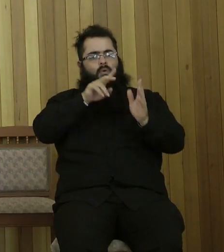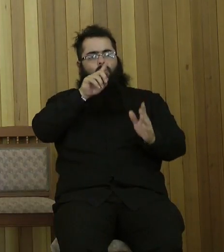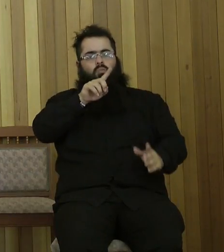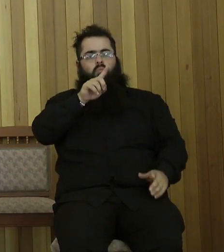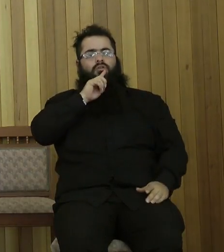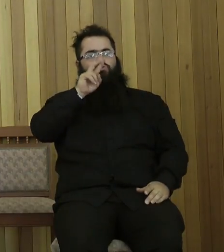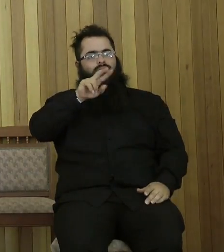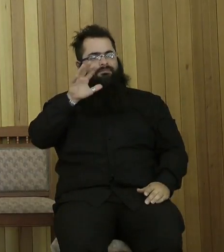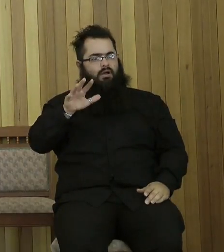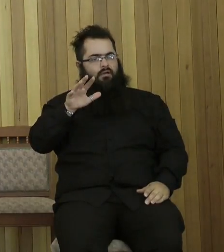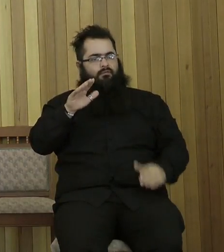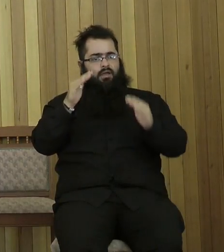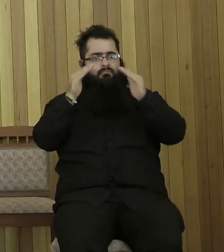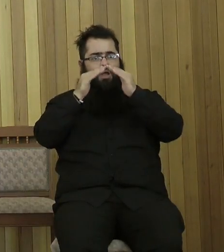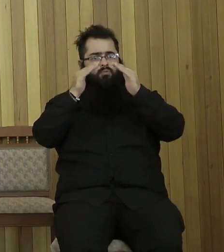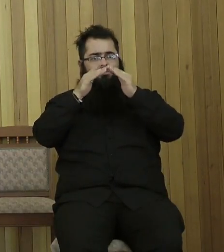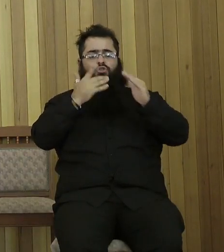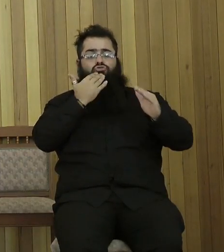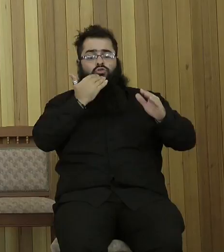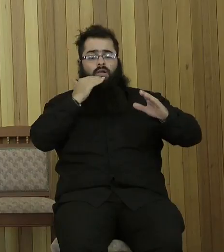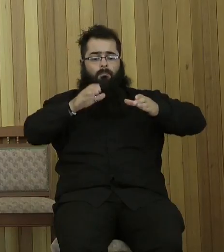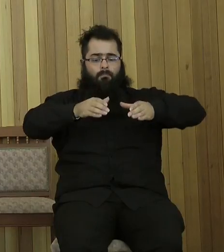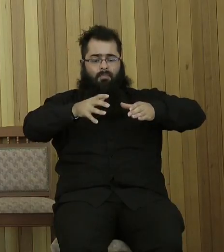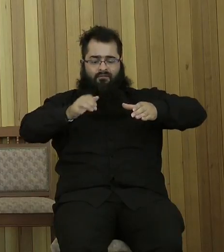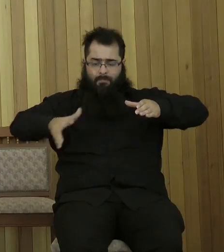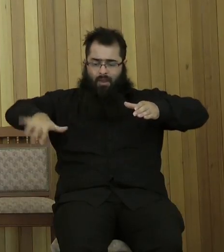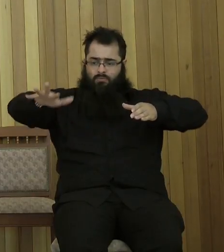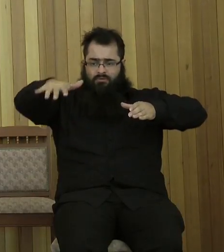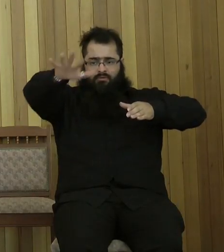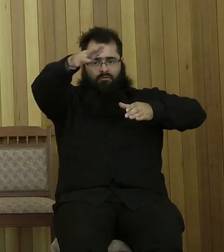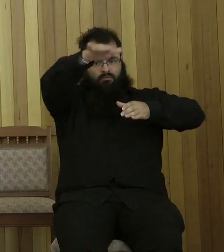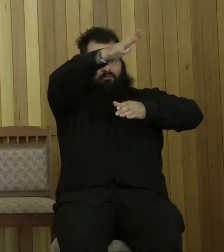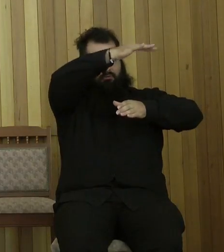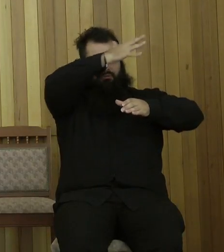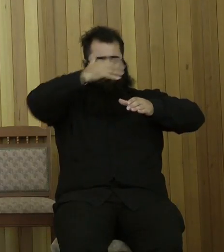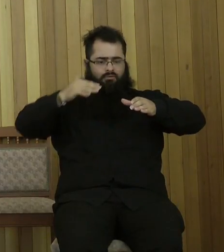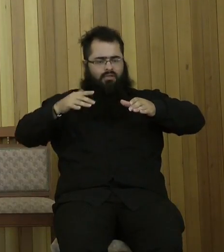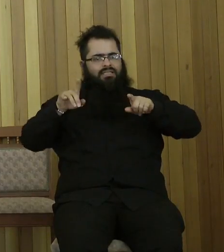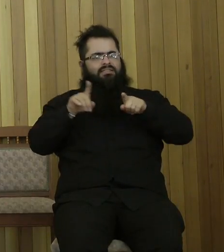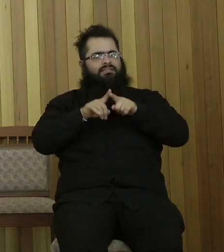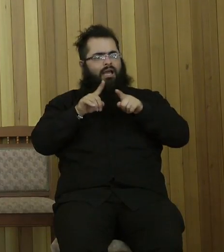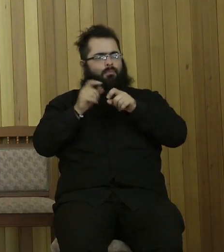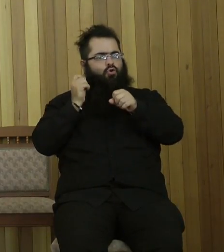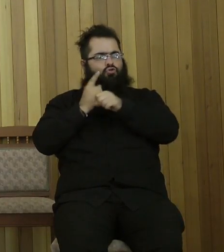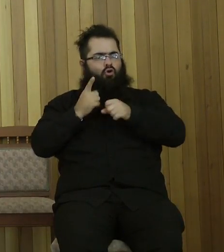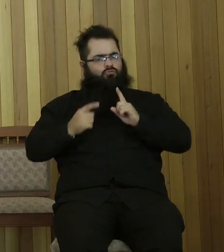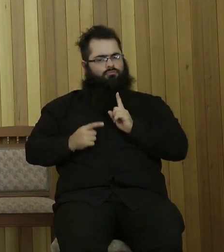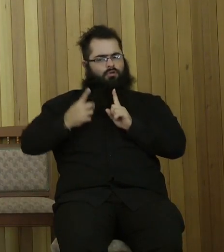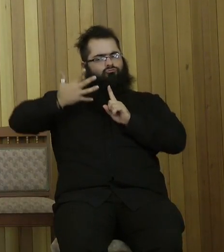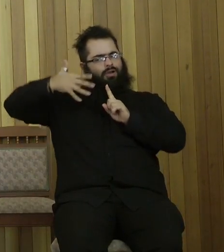Jerusalem so the Lord surrounds his people from this time forth and forever. And finally, as David